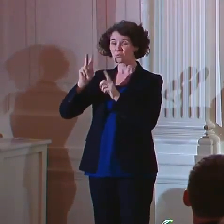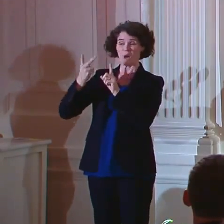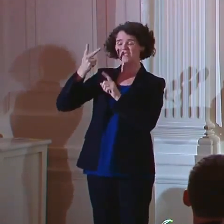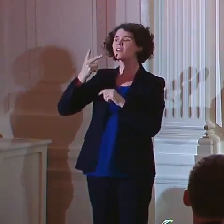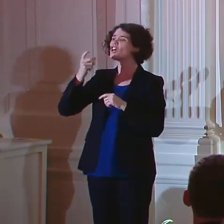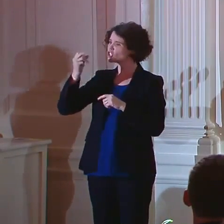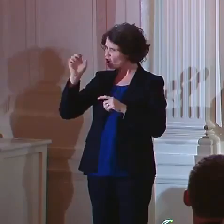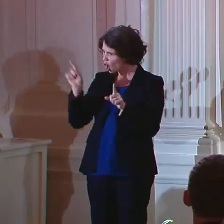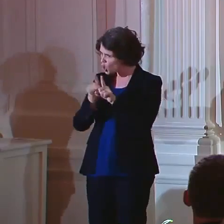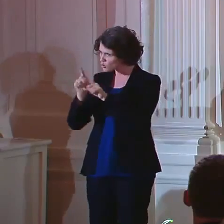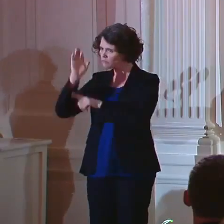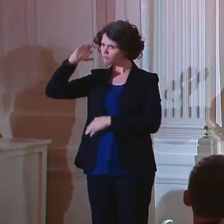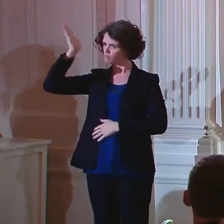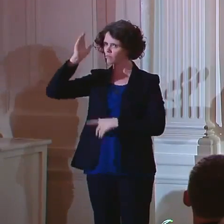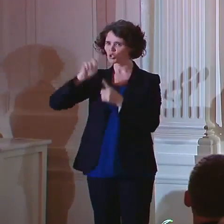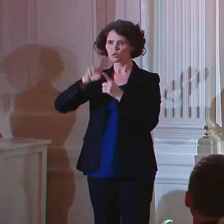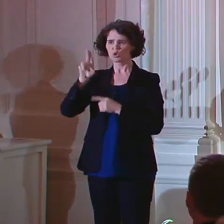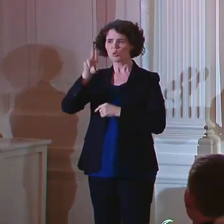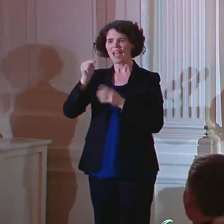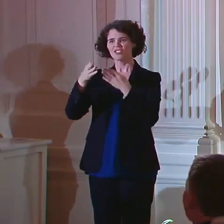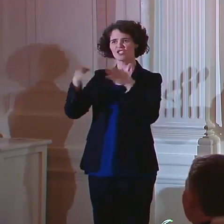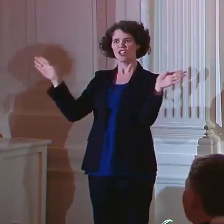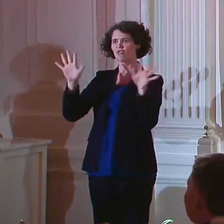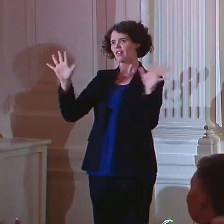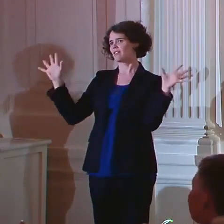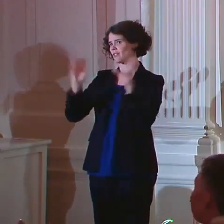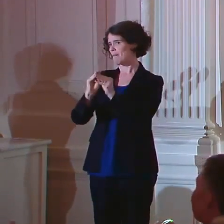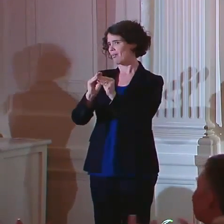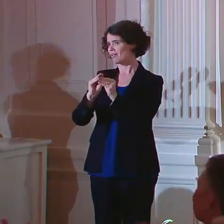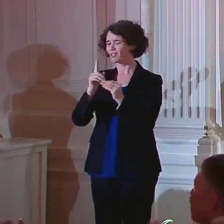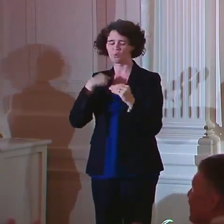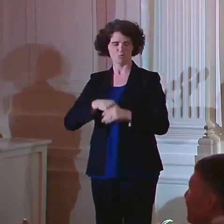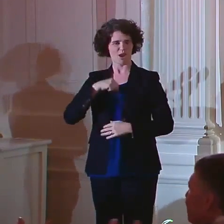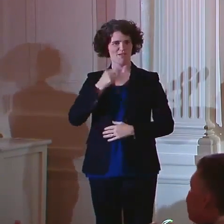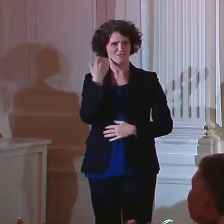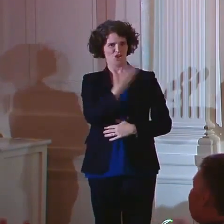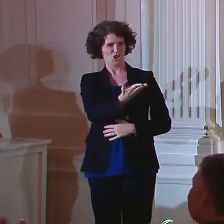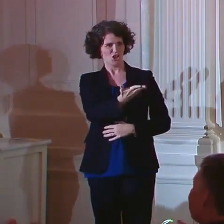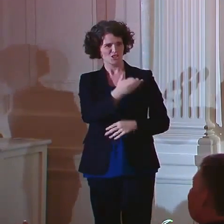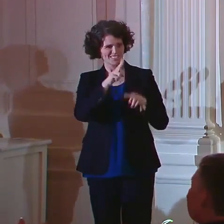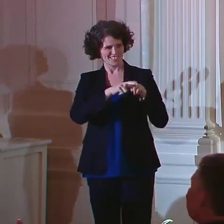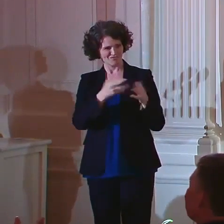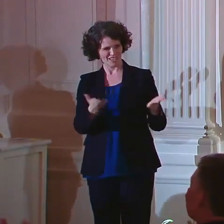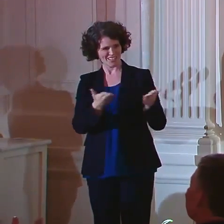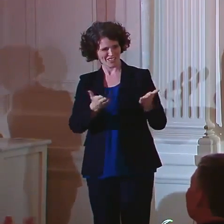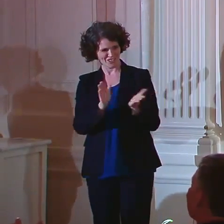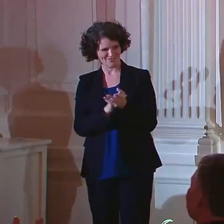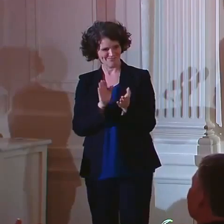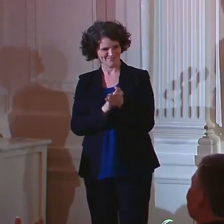the United Nations General Assembly. So we're very proud of Loretta. There's Loretta right here.